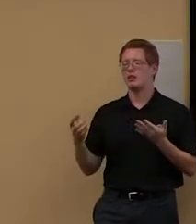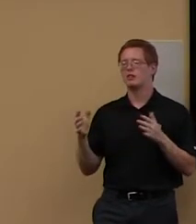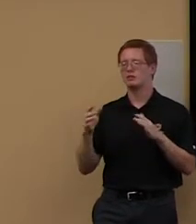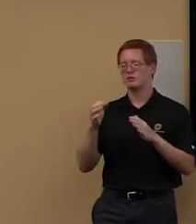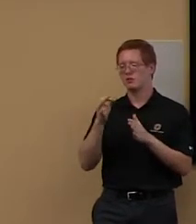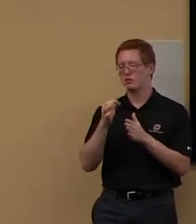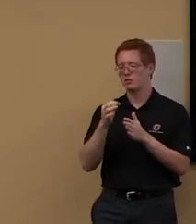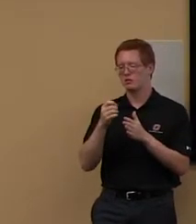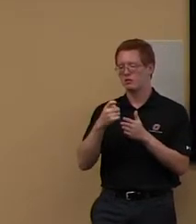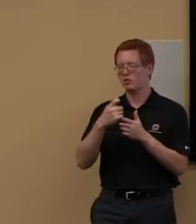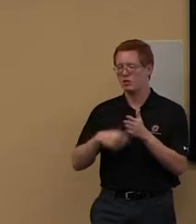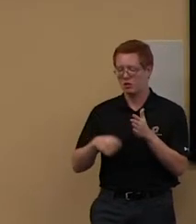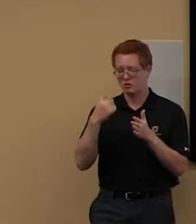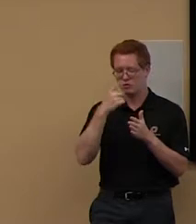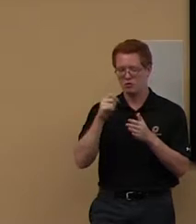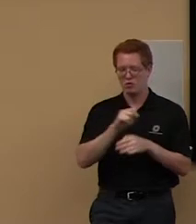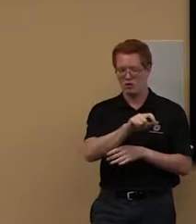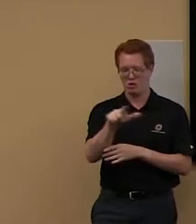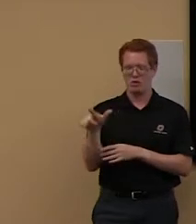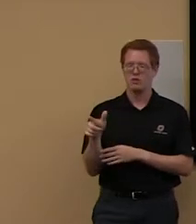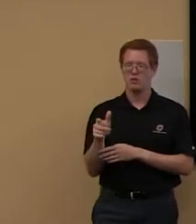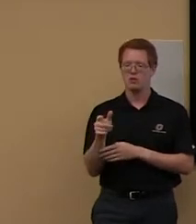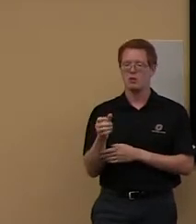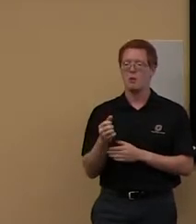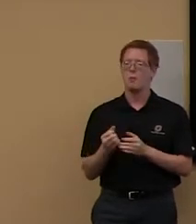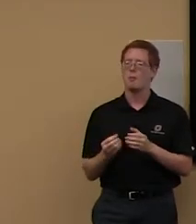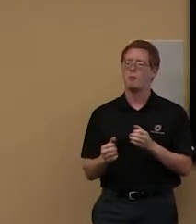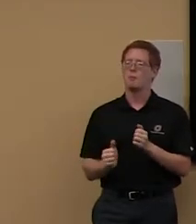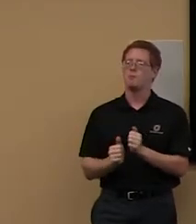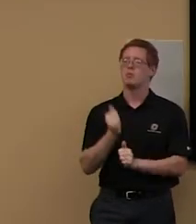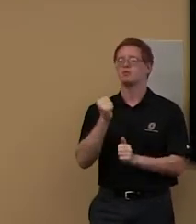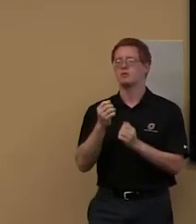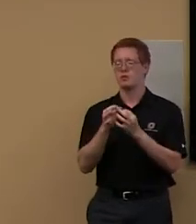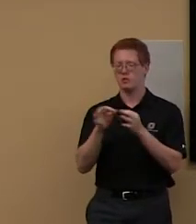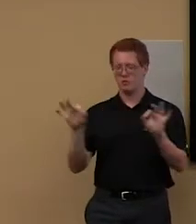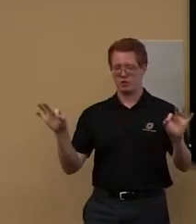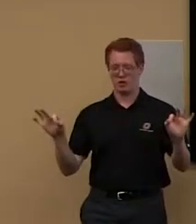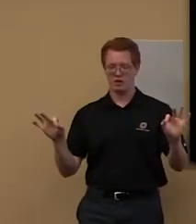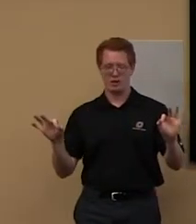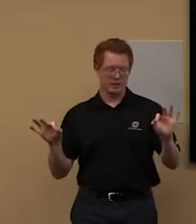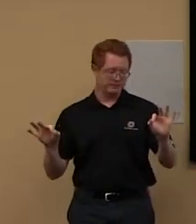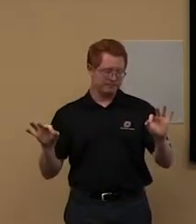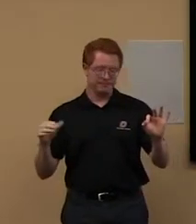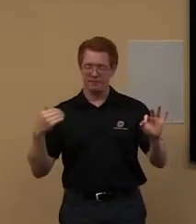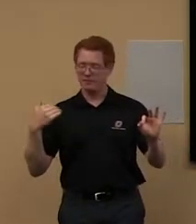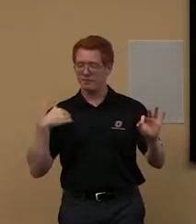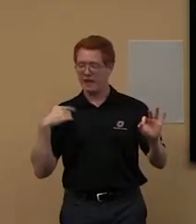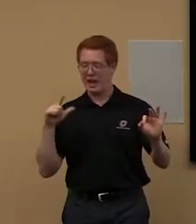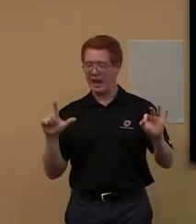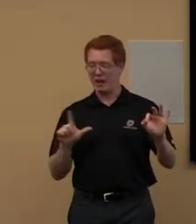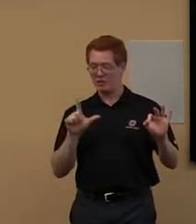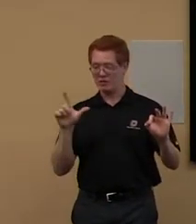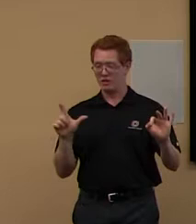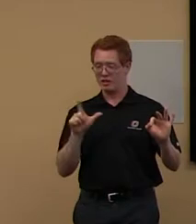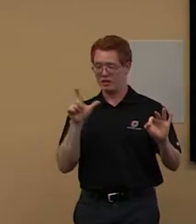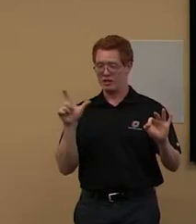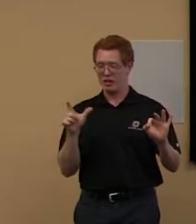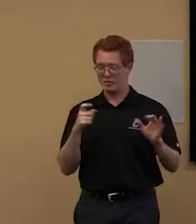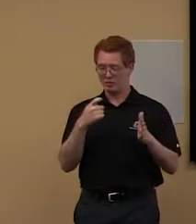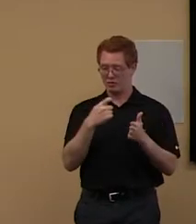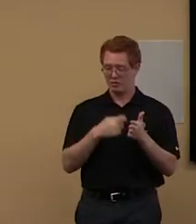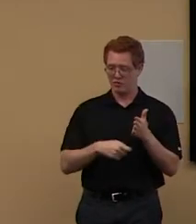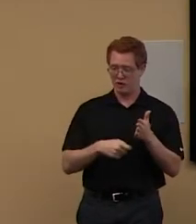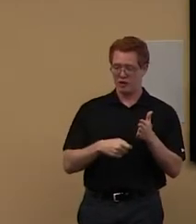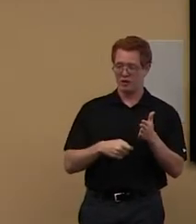Because that's what we do with your, there's a library fee that we, that we have for each credit hour. And